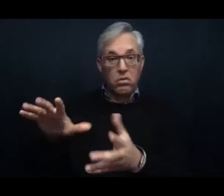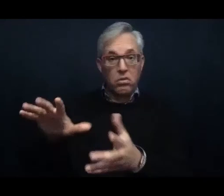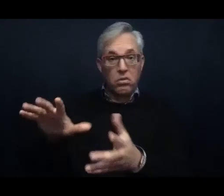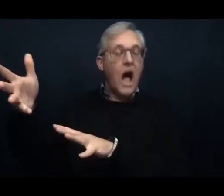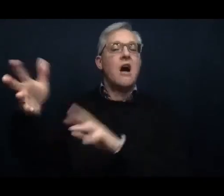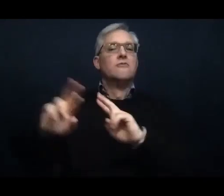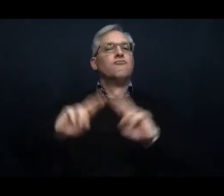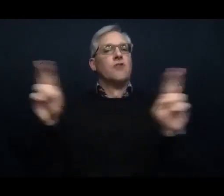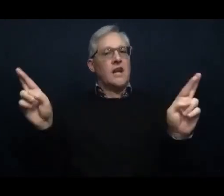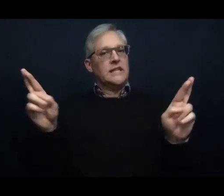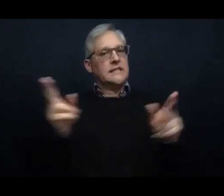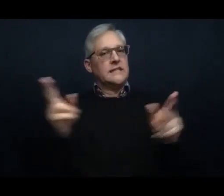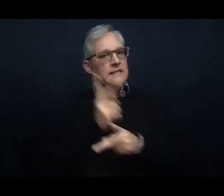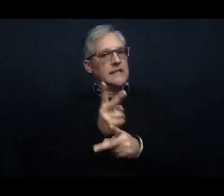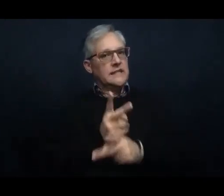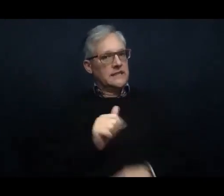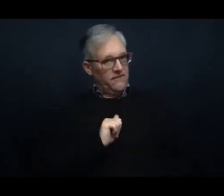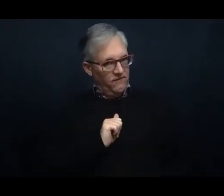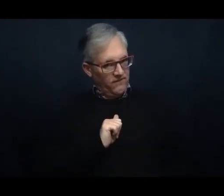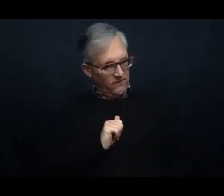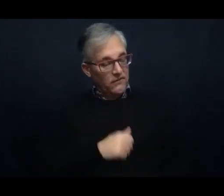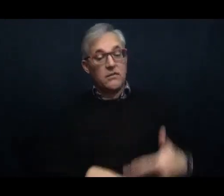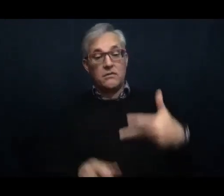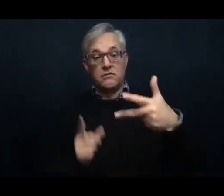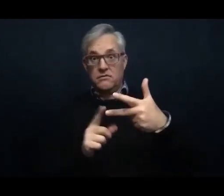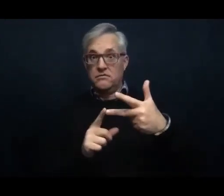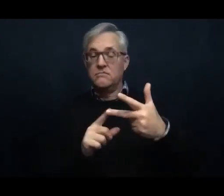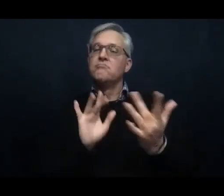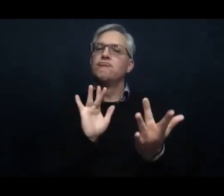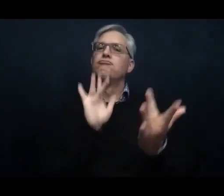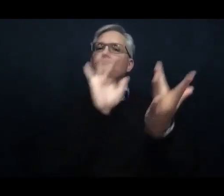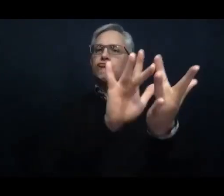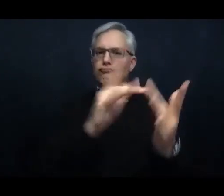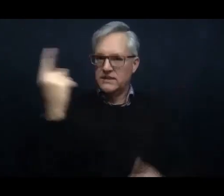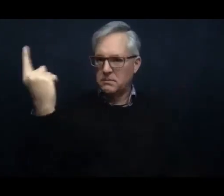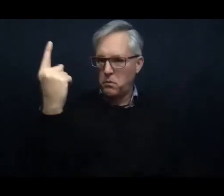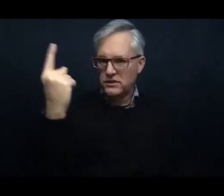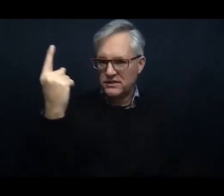reach out to somebody. Make a plan for checking in with one another.